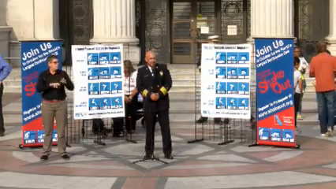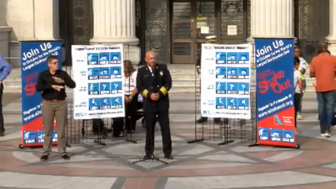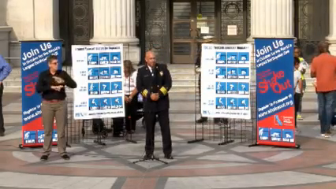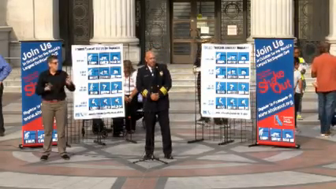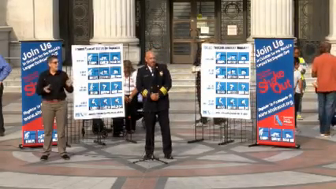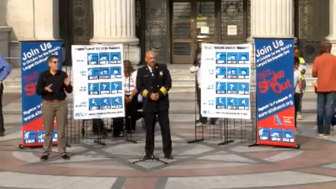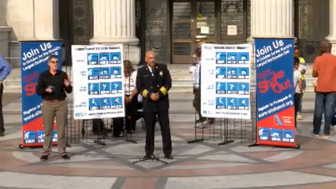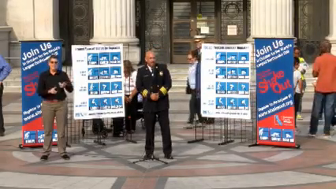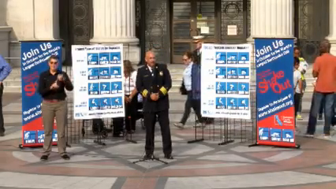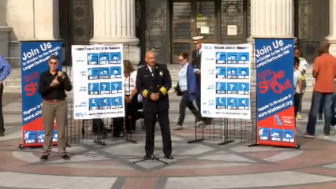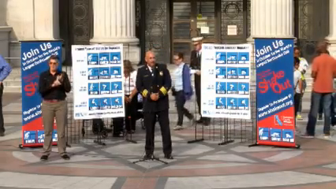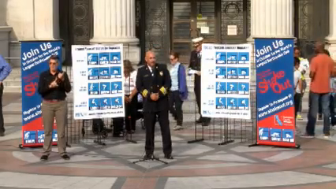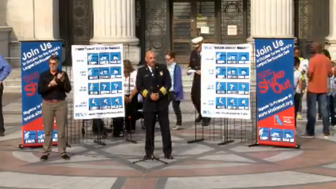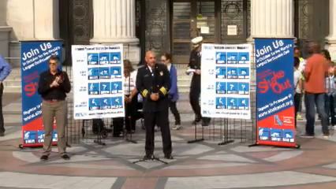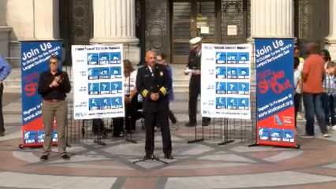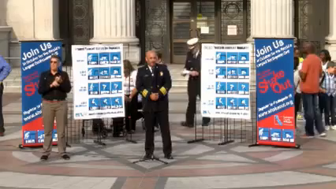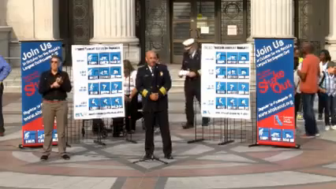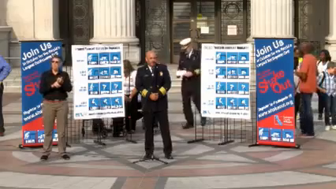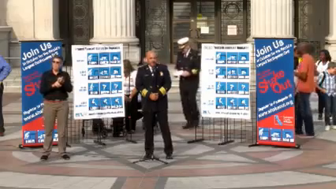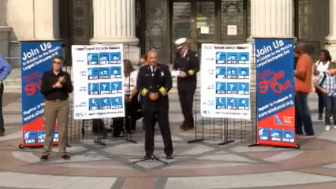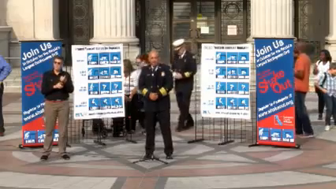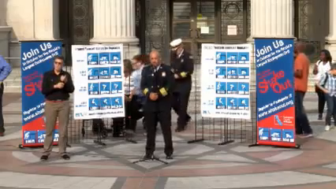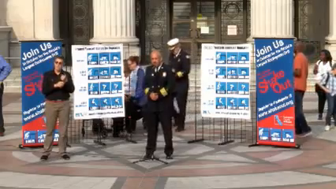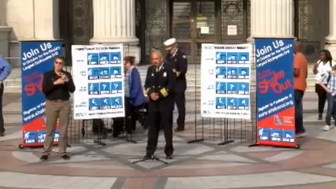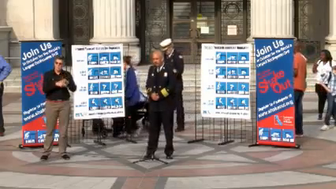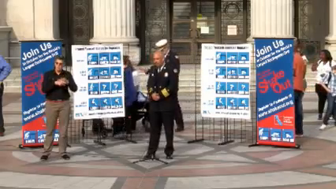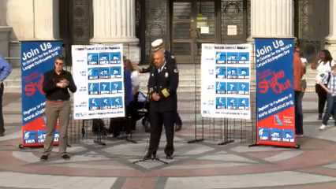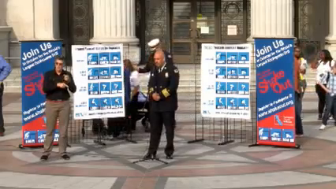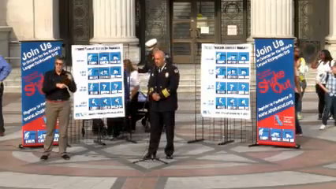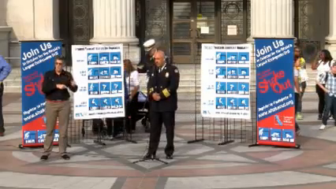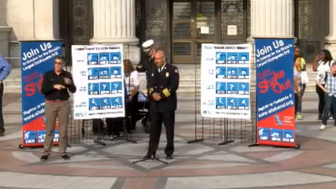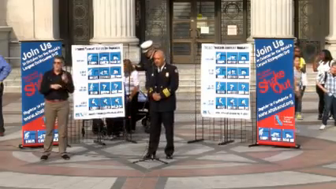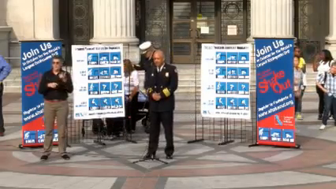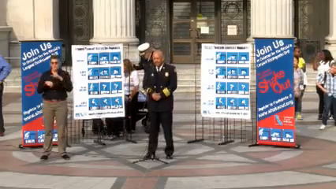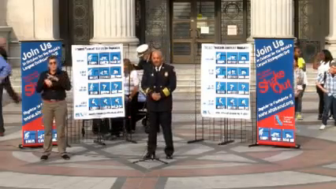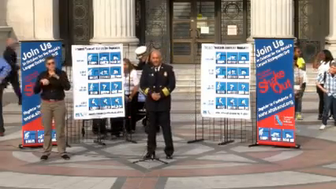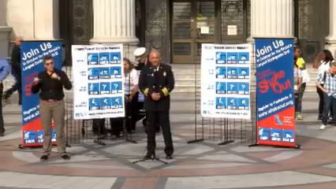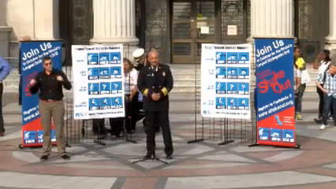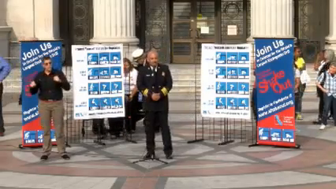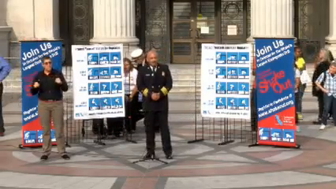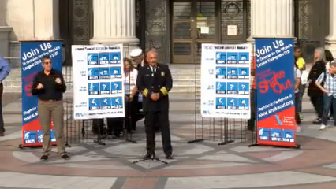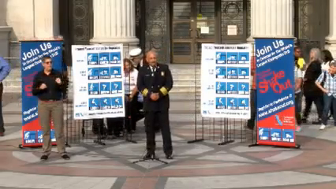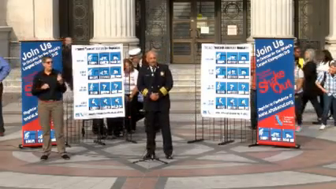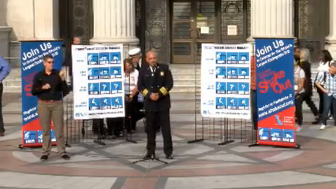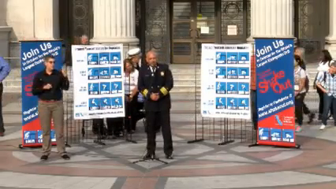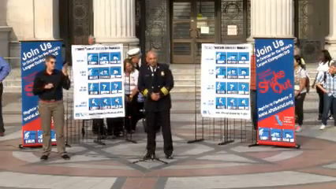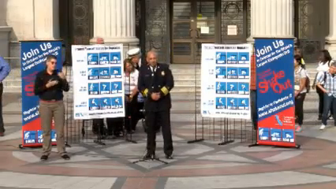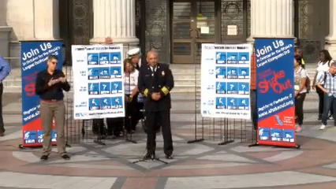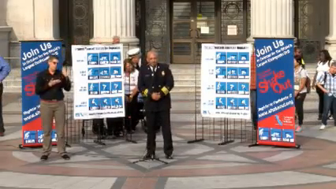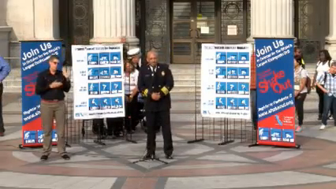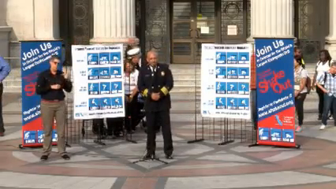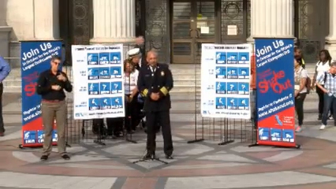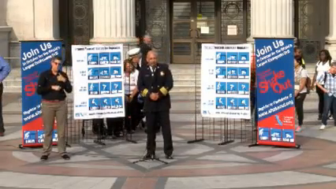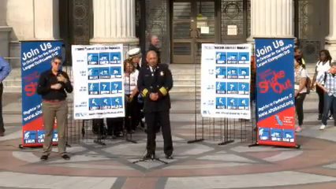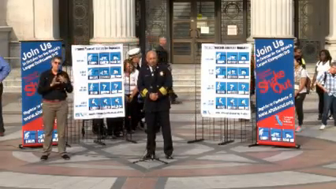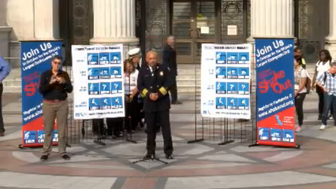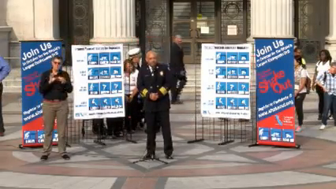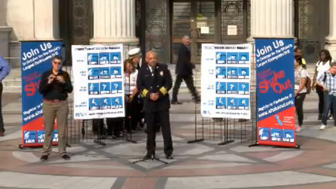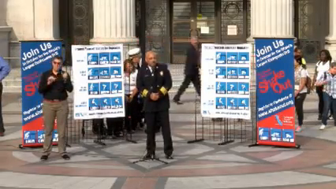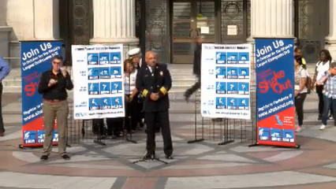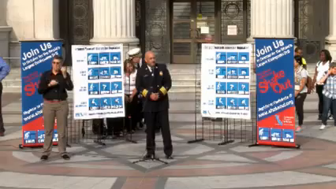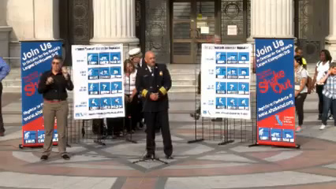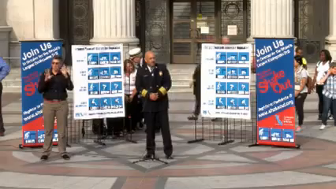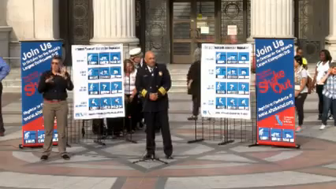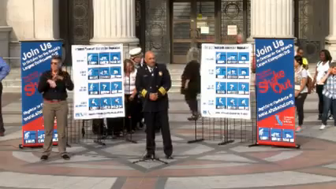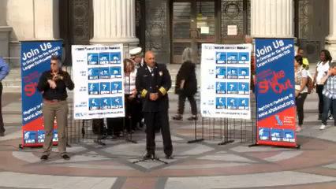self-sufficient in the event of a seismic event. As the speaker before me just mentioned, during the case of a catastrophic